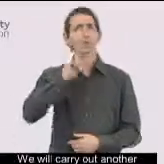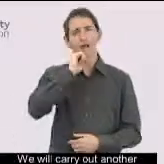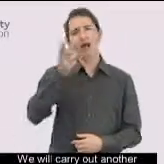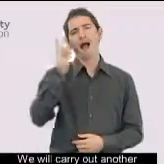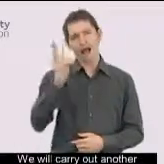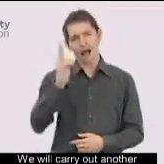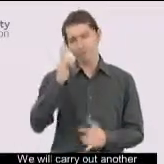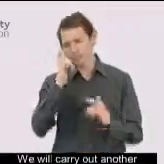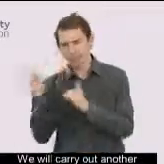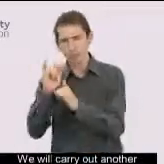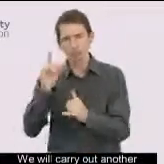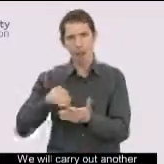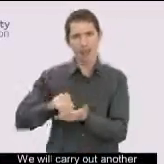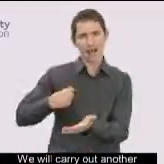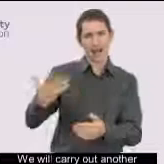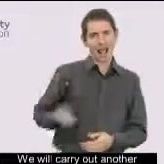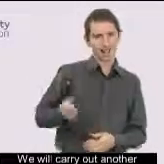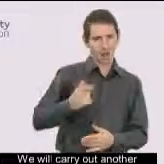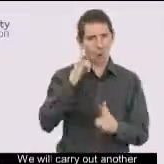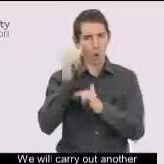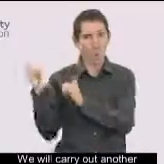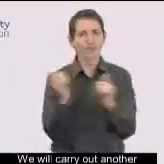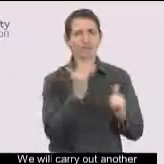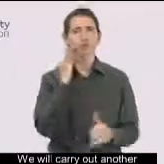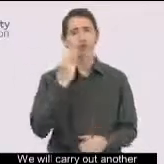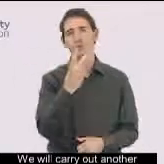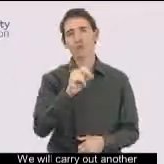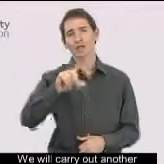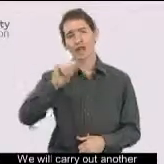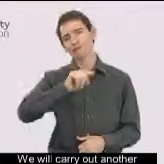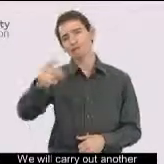We will carry out another pay audit in 2011 and 2012.